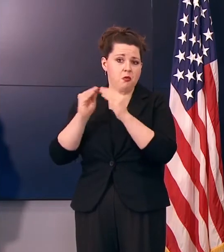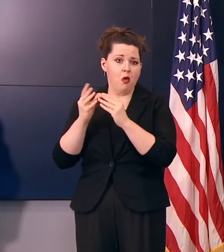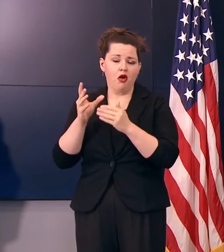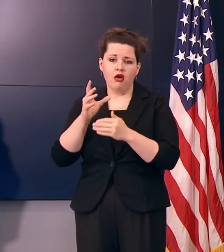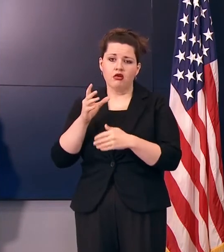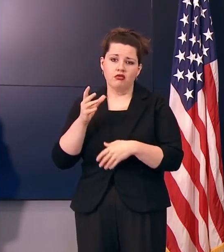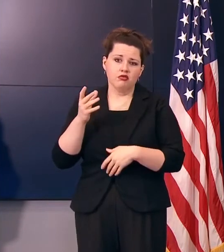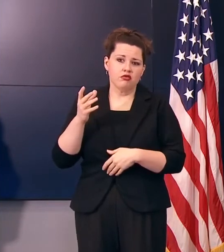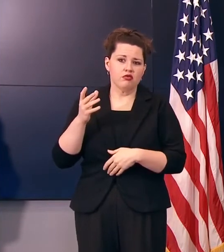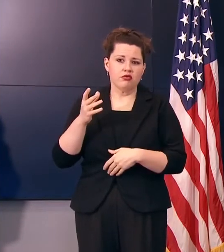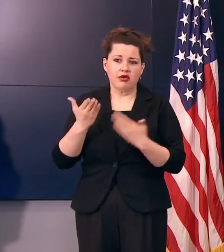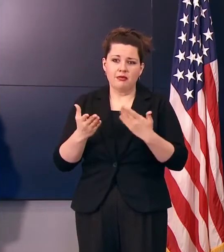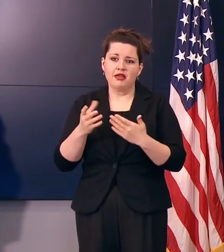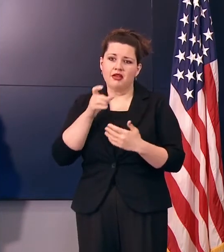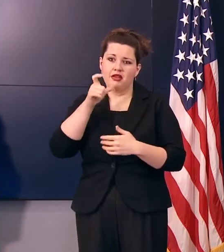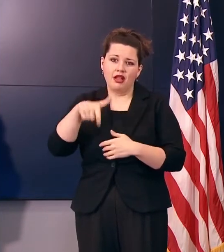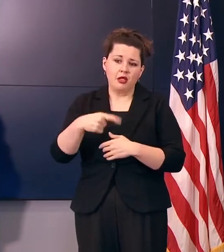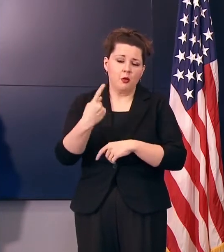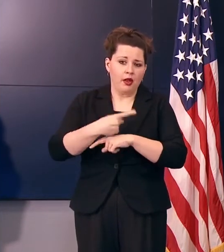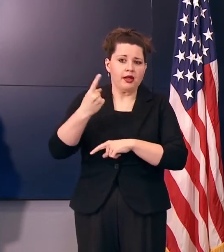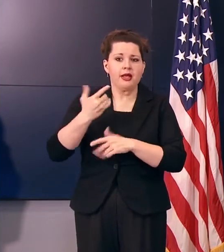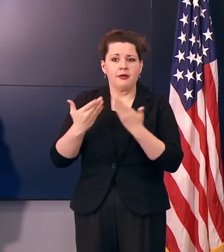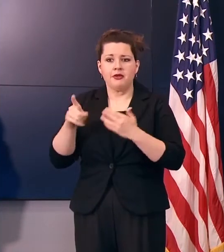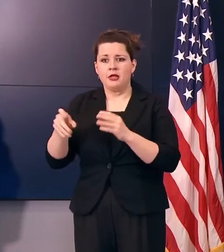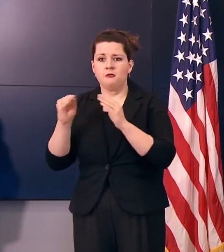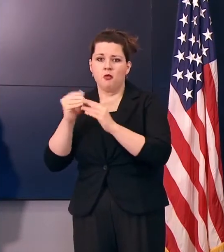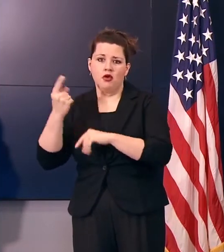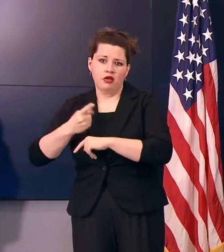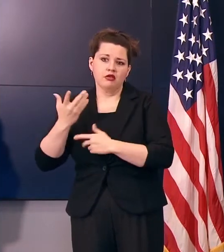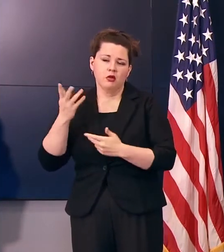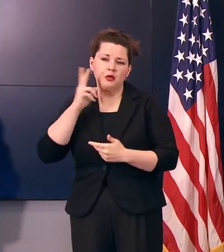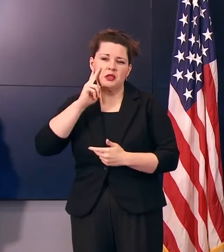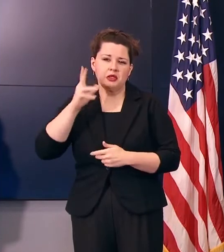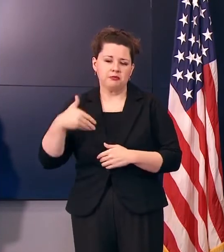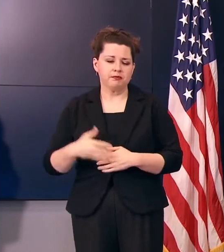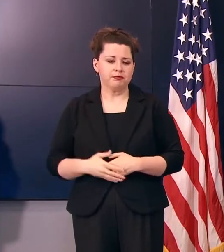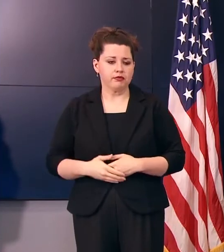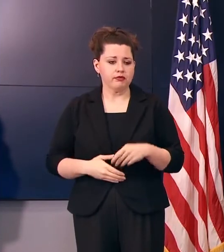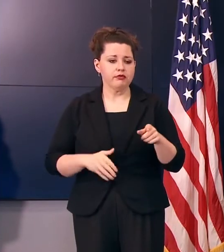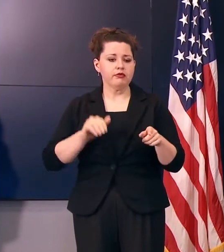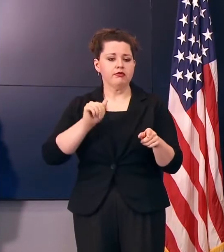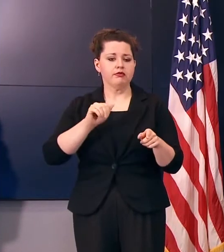one day, we'll take a look at that based on the numbers that we're seeing. Adam, KCRG, go ahead.